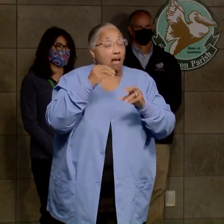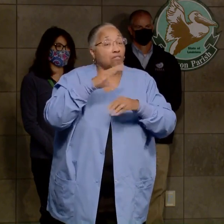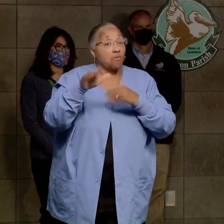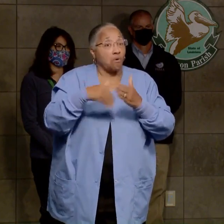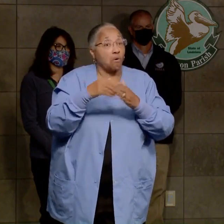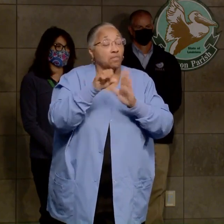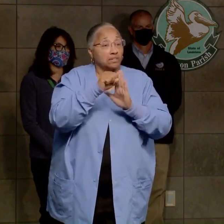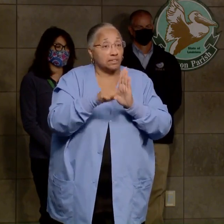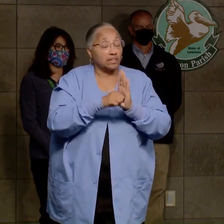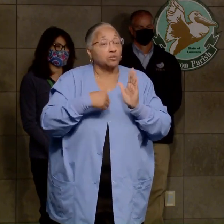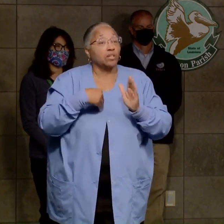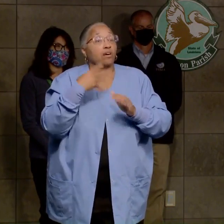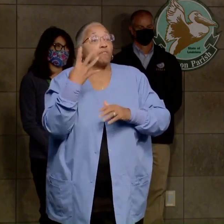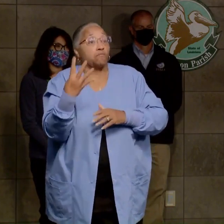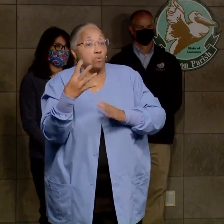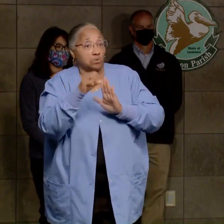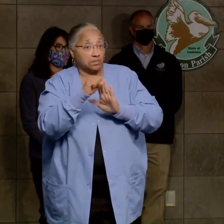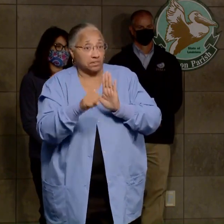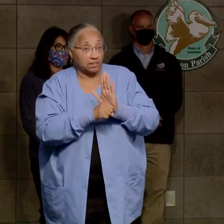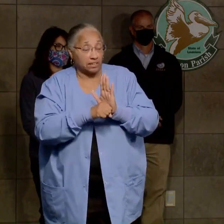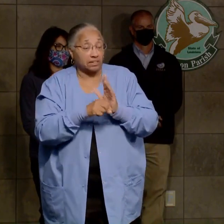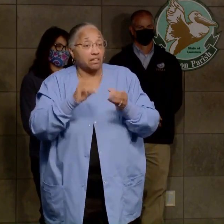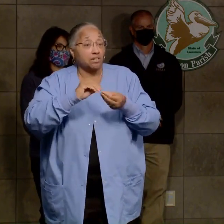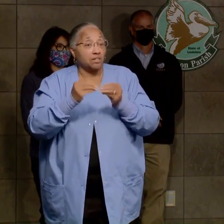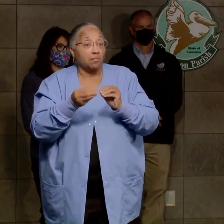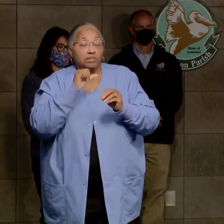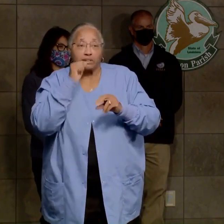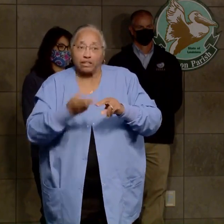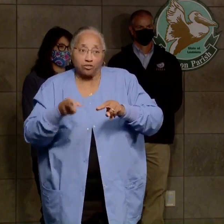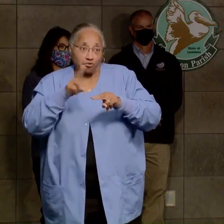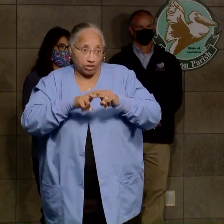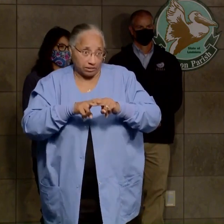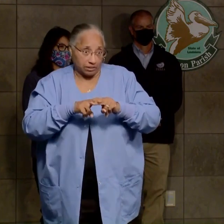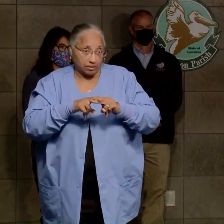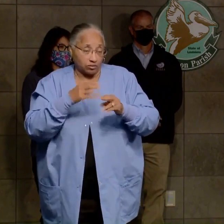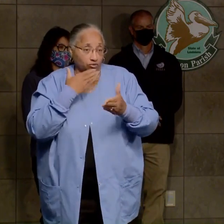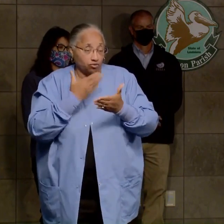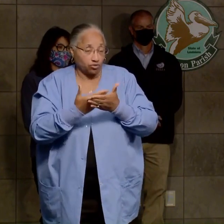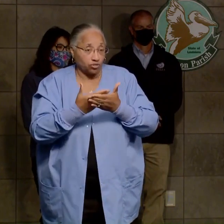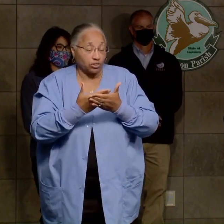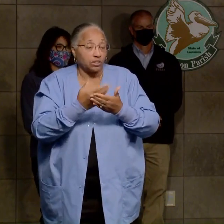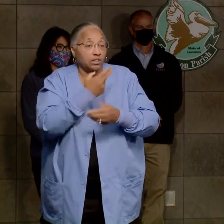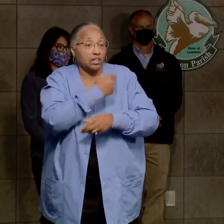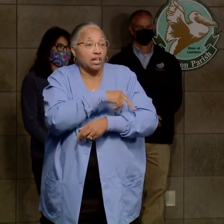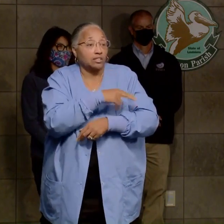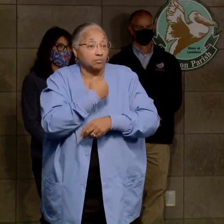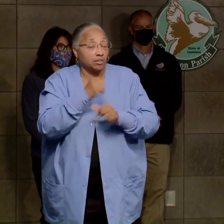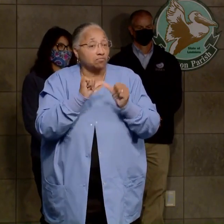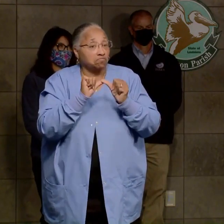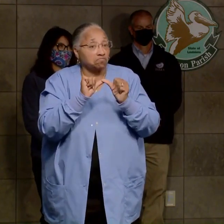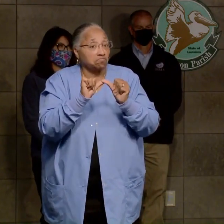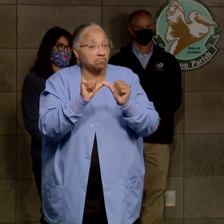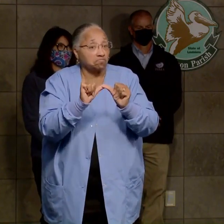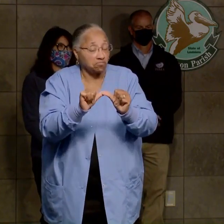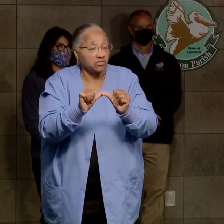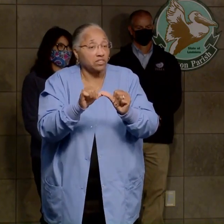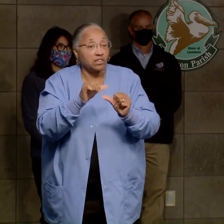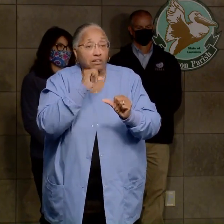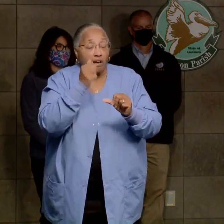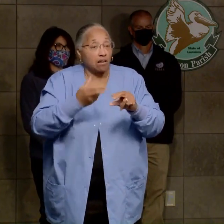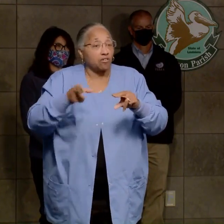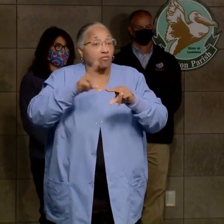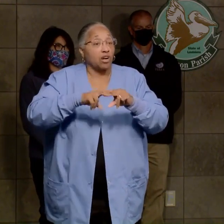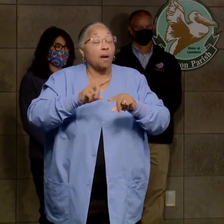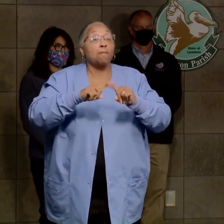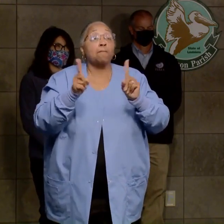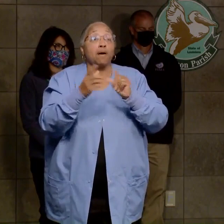have cases increasing, and our hospitalizations have been steady as well, but we do know that the country as a